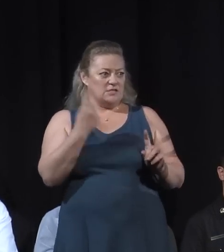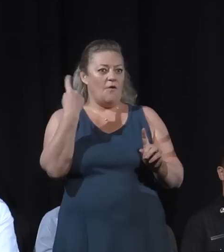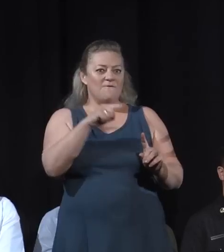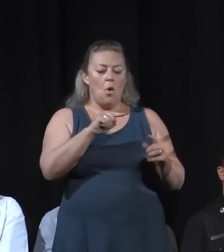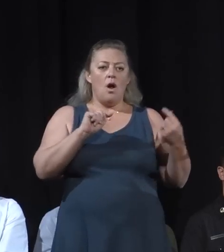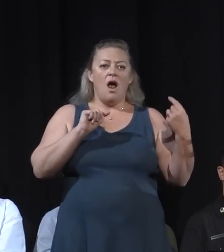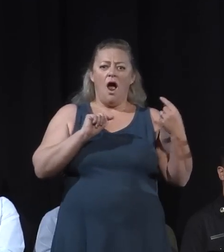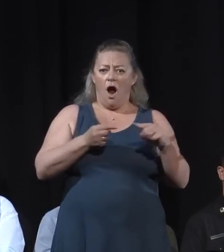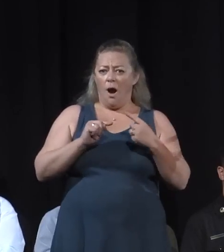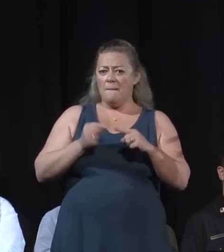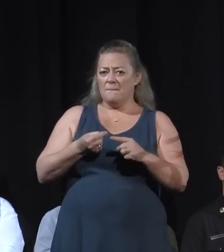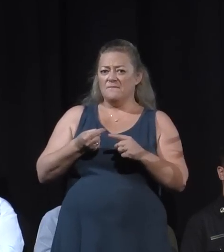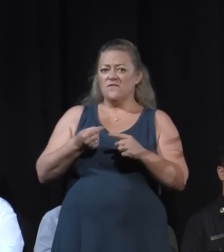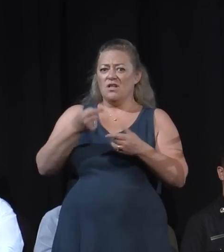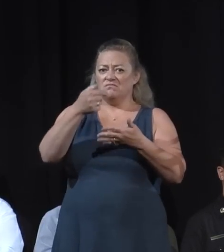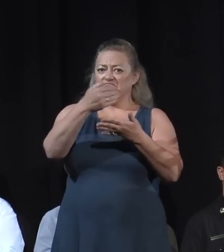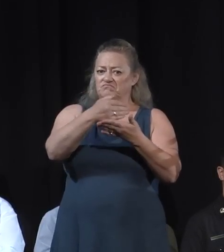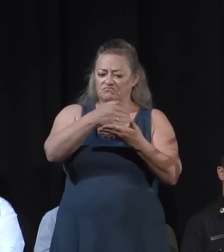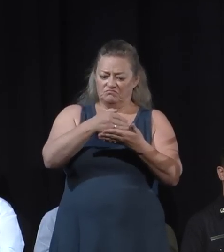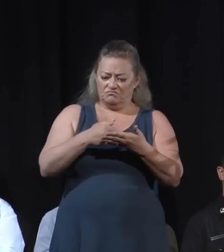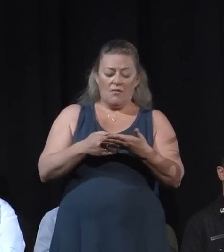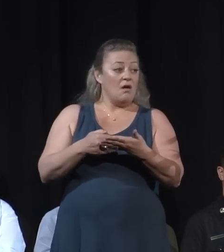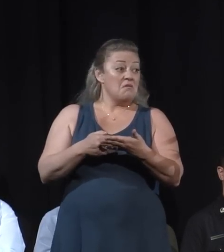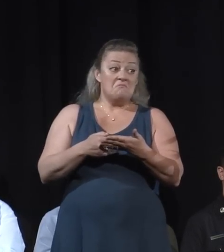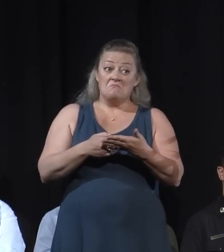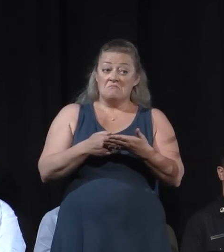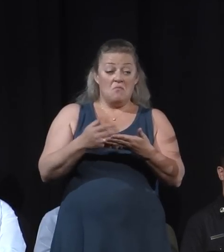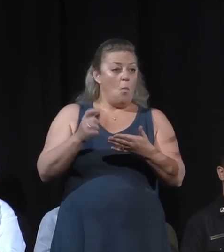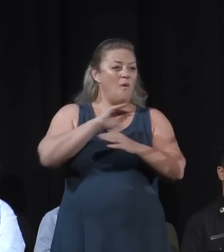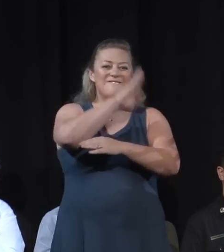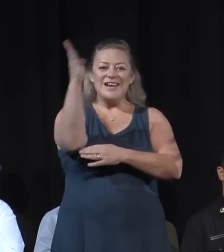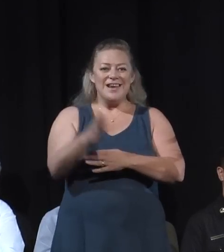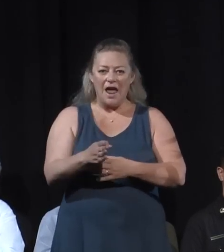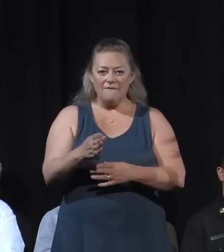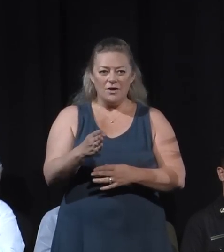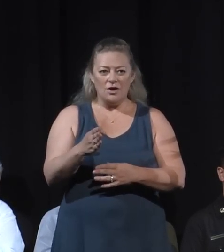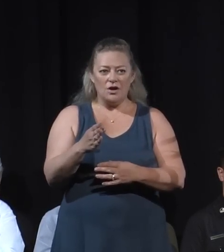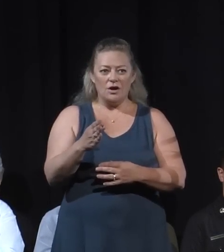time have we detected any harmful contaminants in the water system.